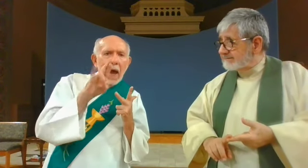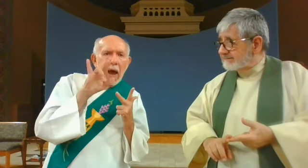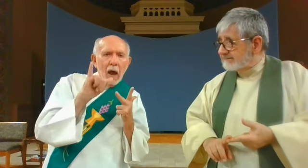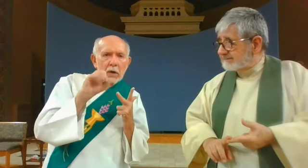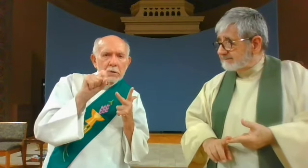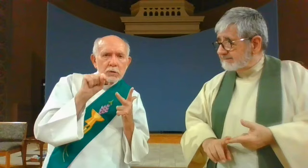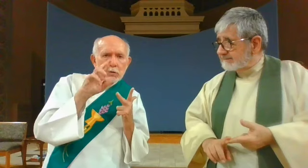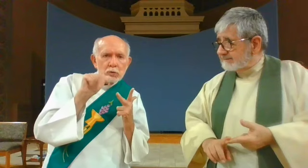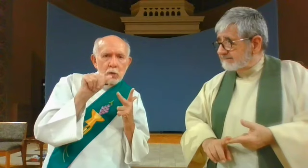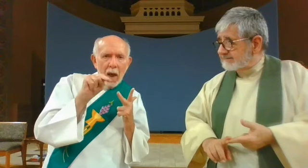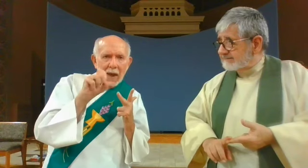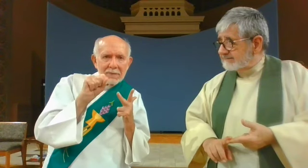Terry